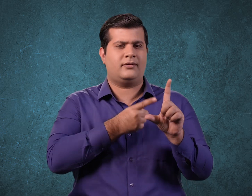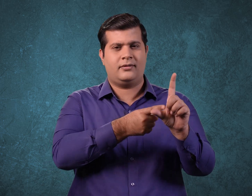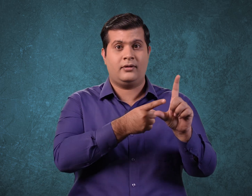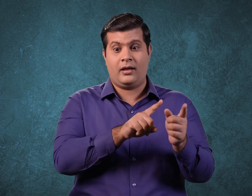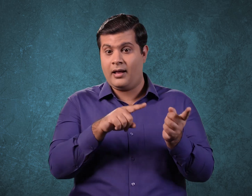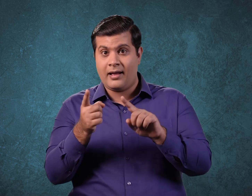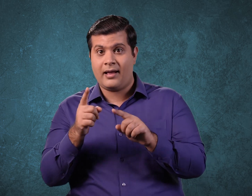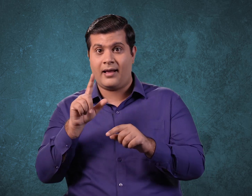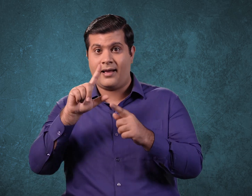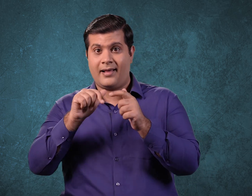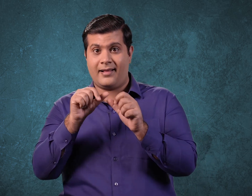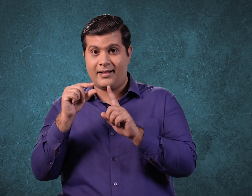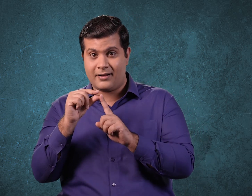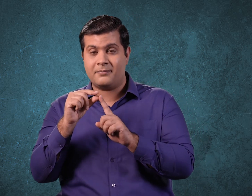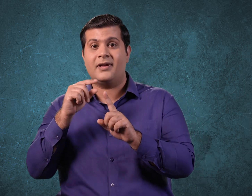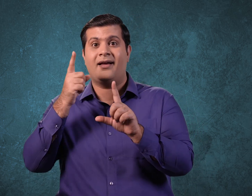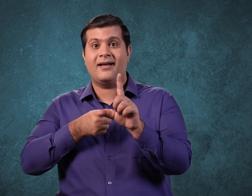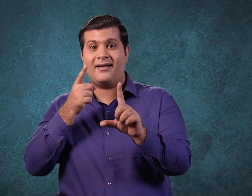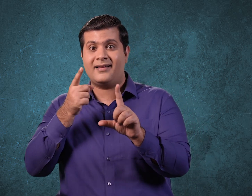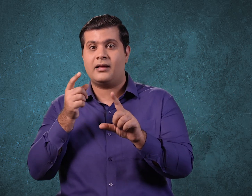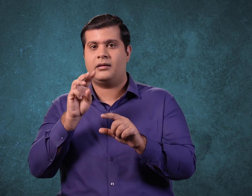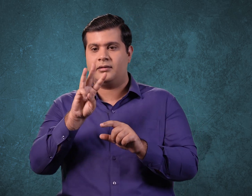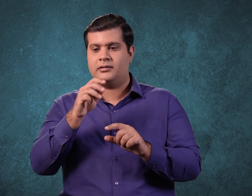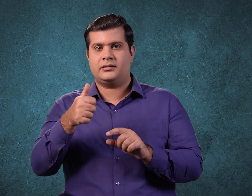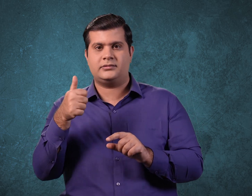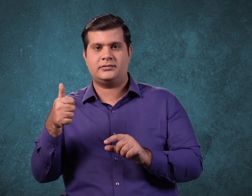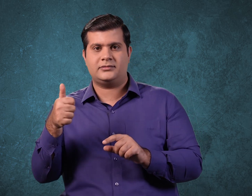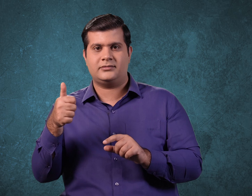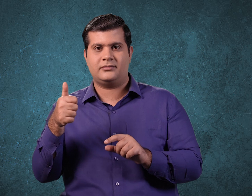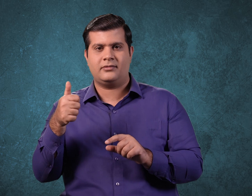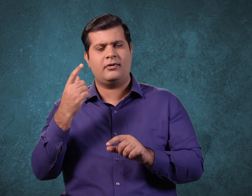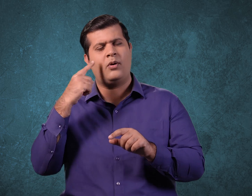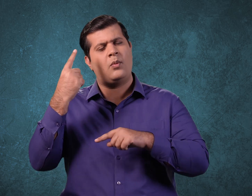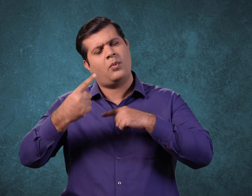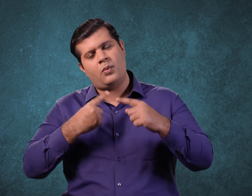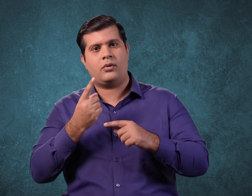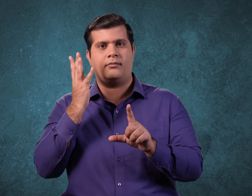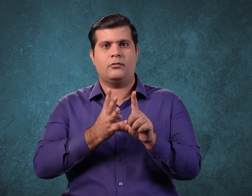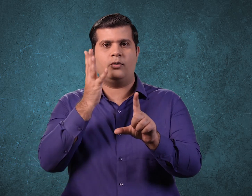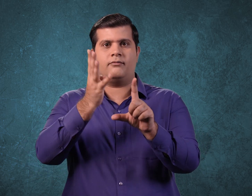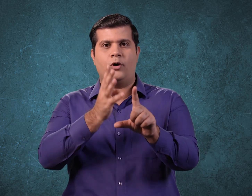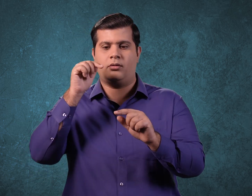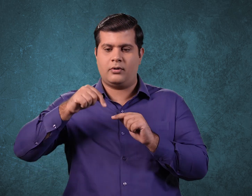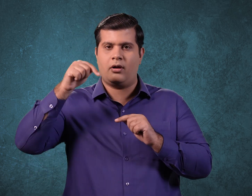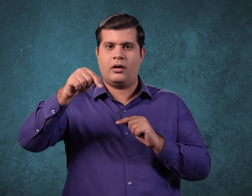Whereas a leap year has 366 days. A leap year occurs every 4 years.